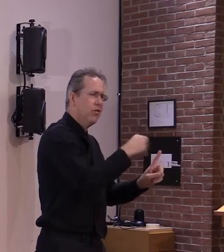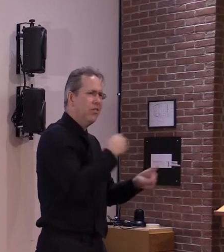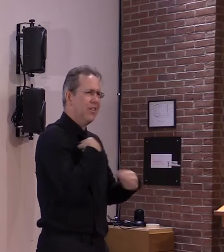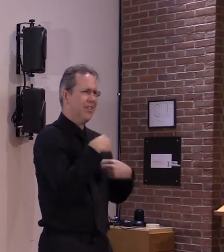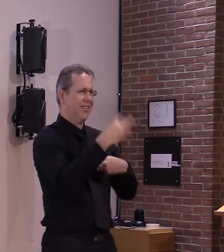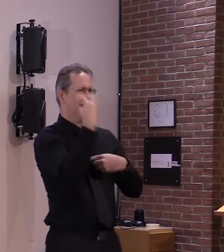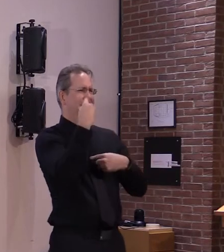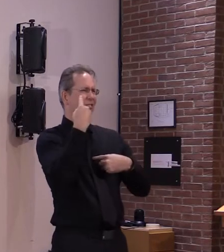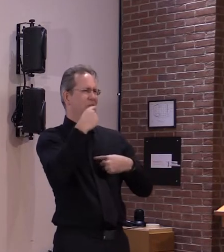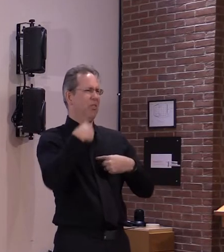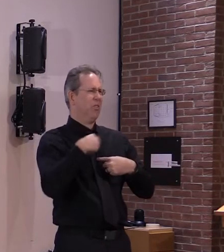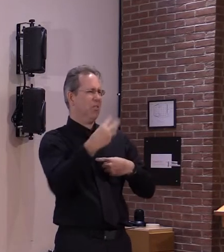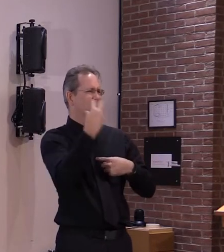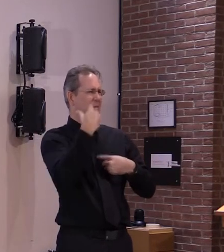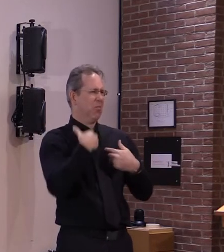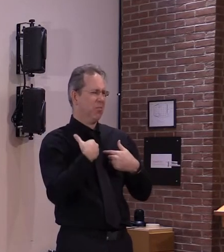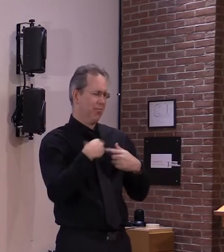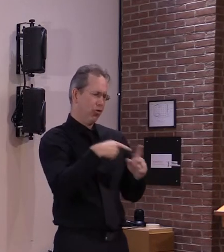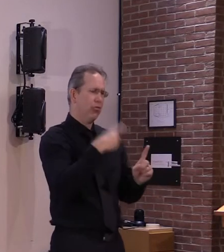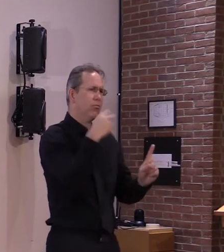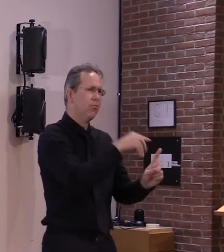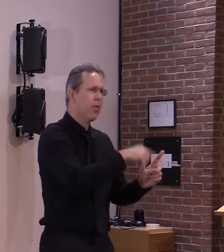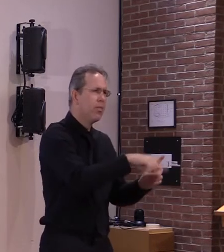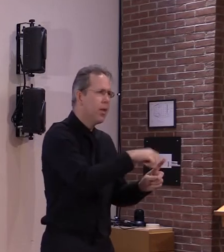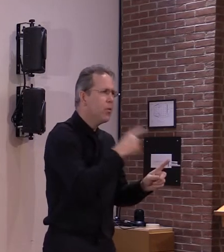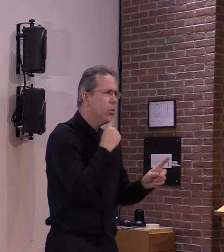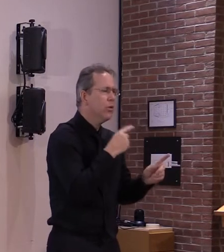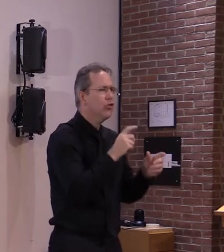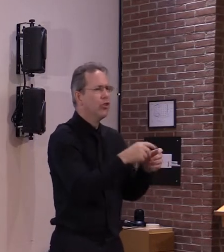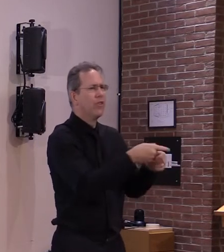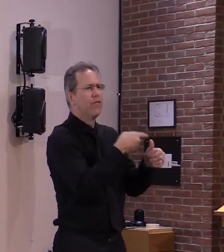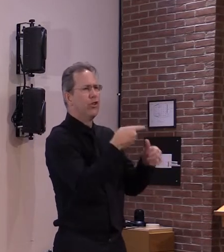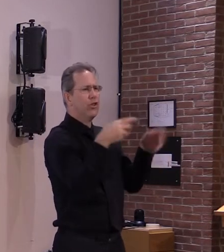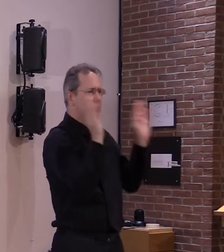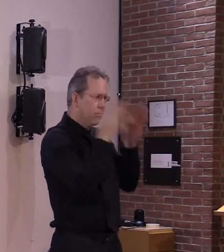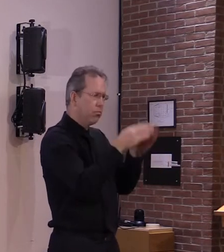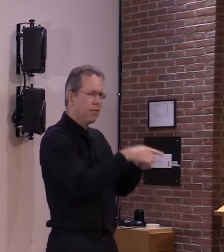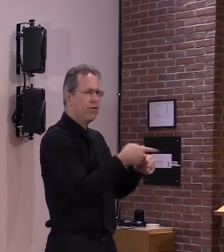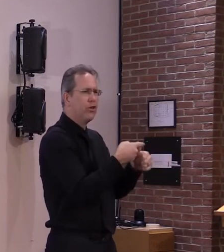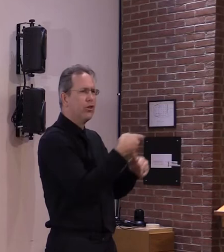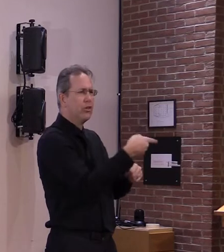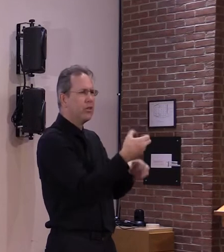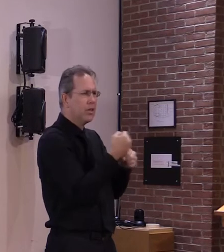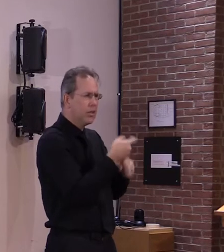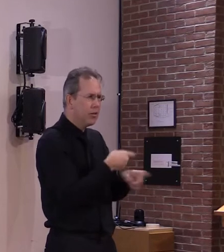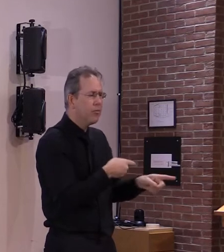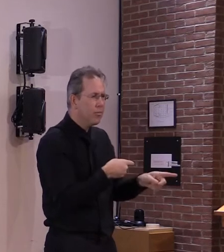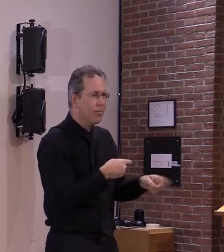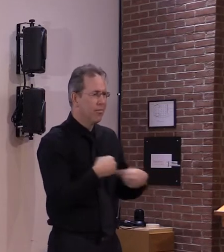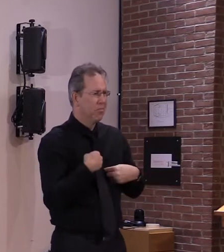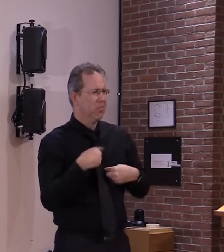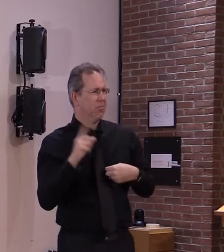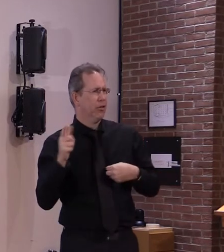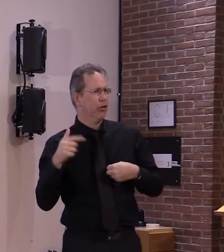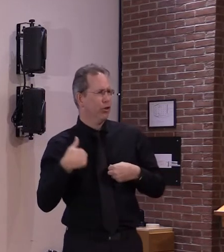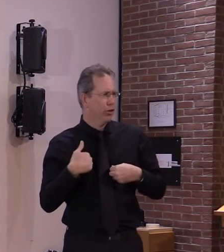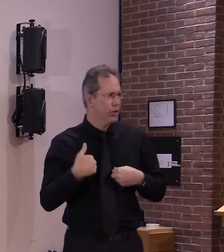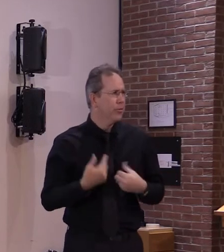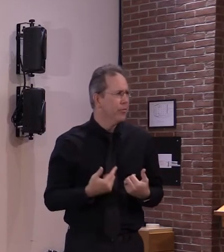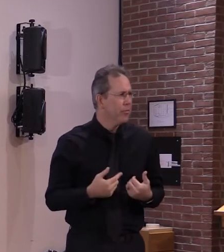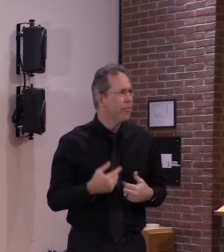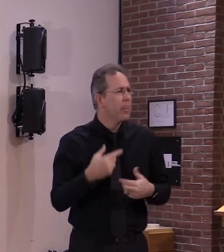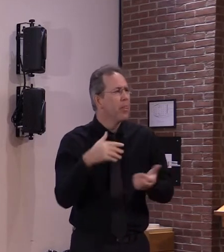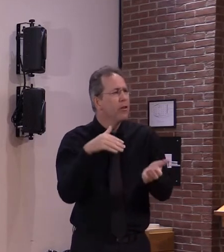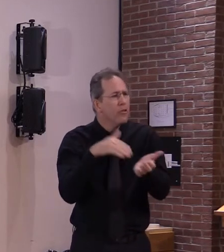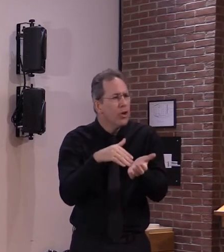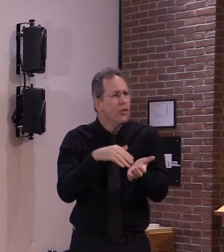should come first and the staff along with them and obviously the the health care workers uh should